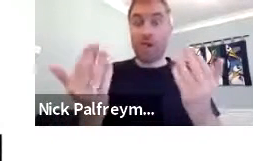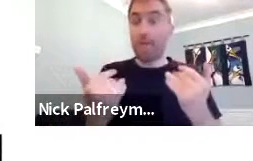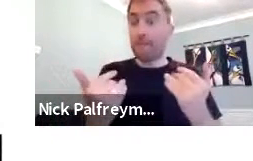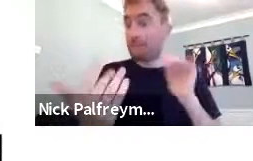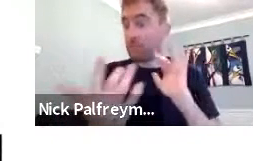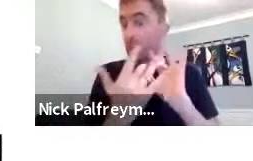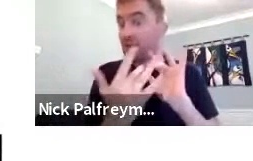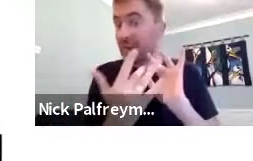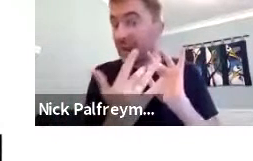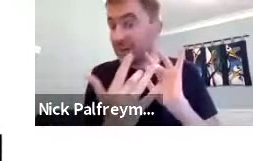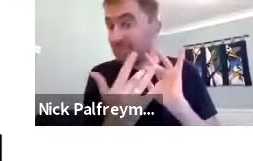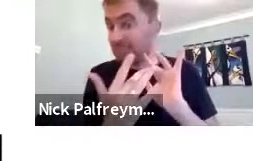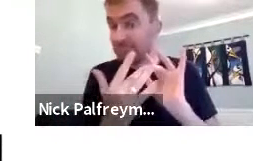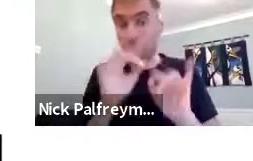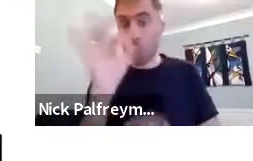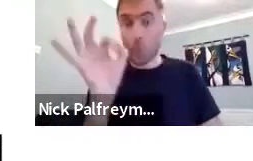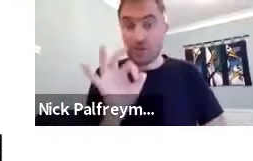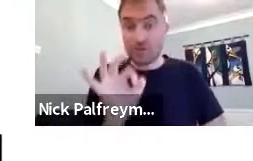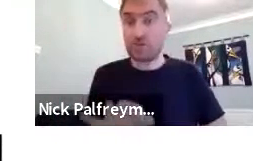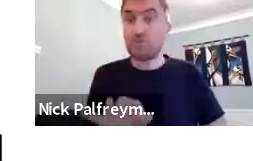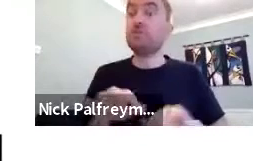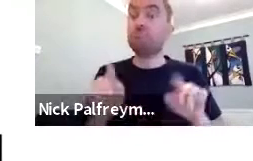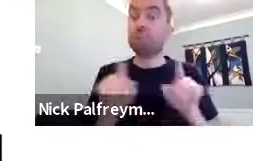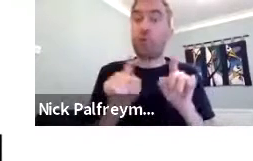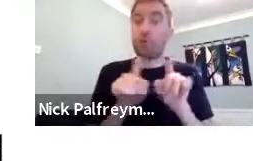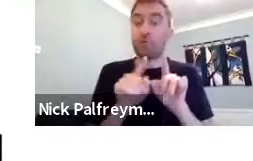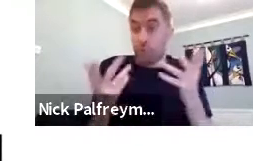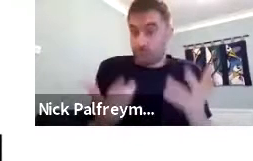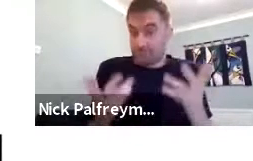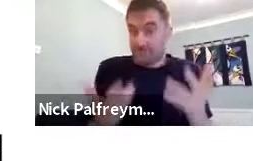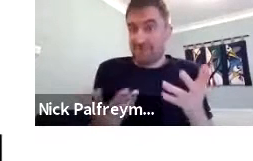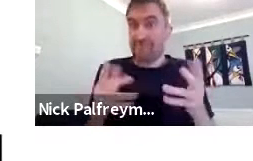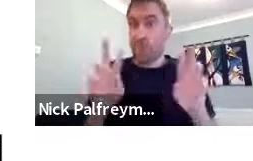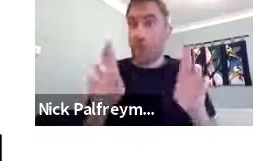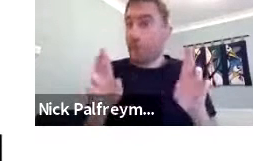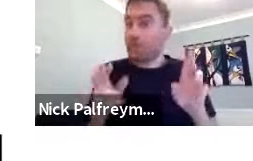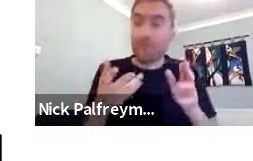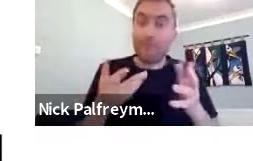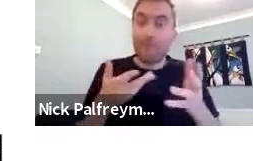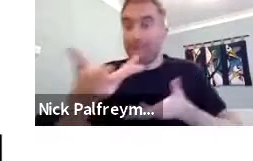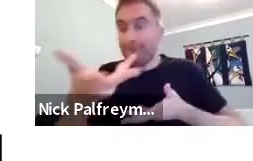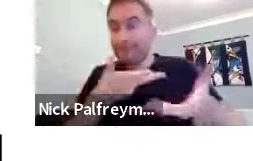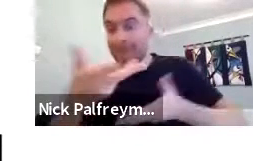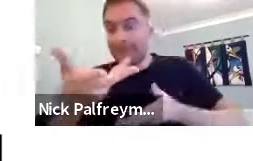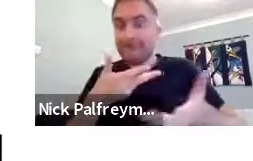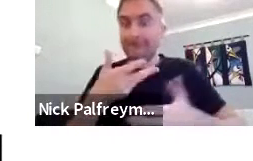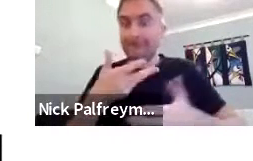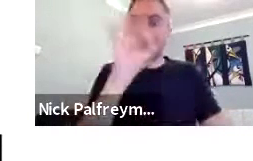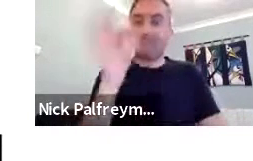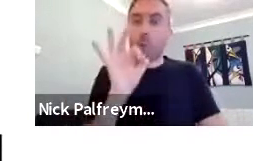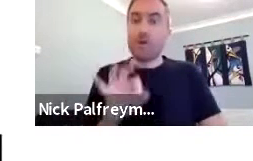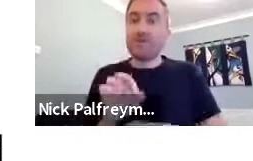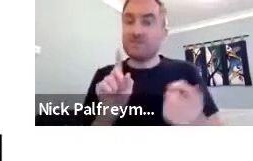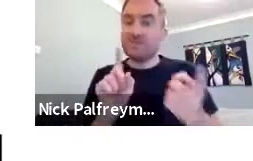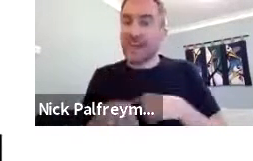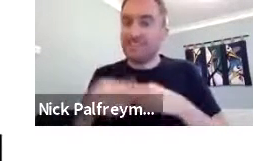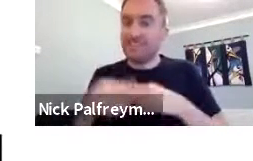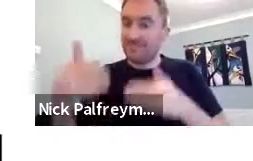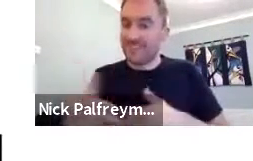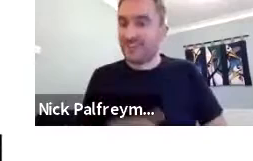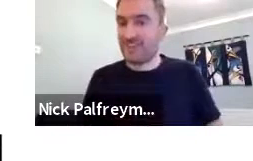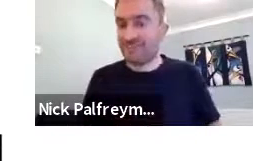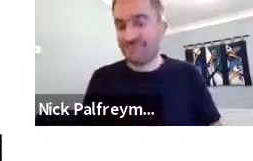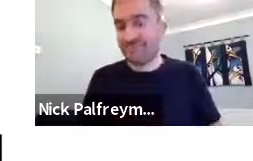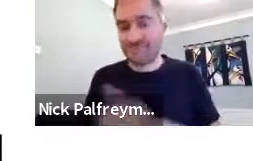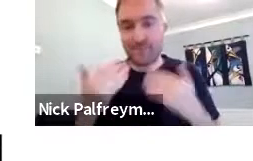have an email here on that last slide. You're more than welcome to contact me with any questions. But now hopefully we can have a